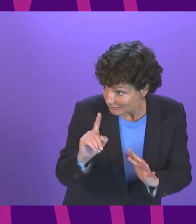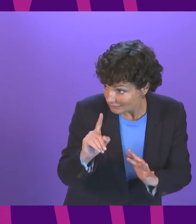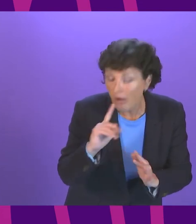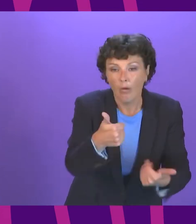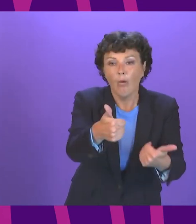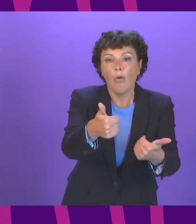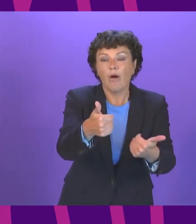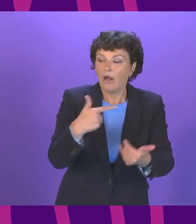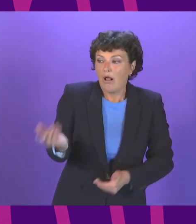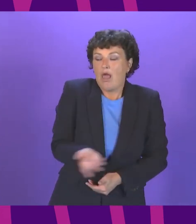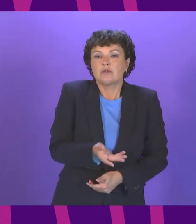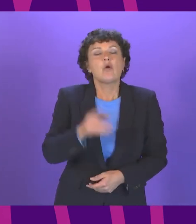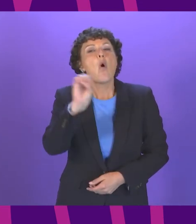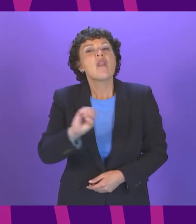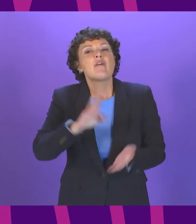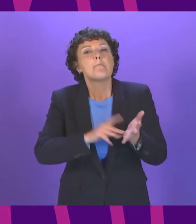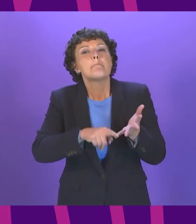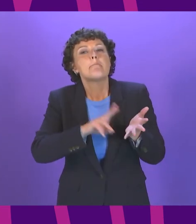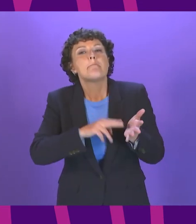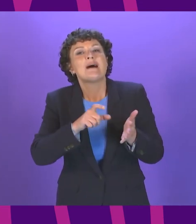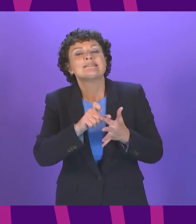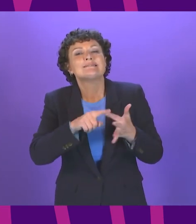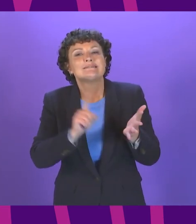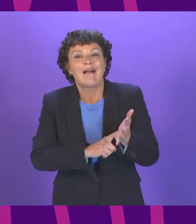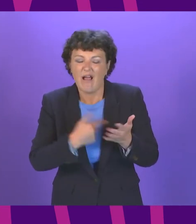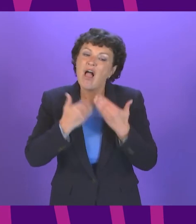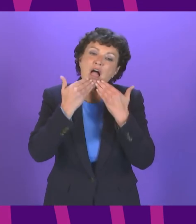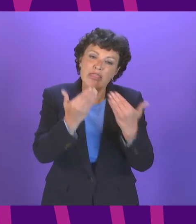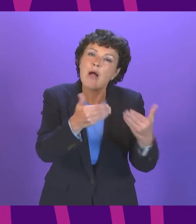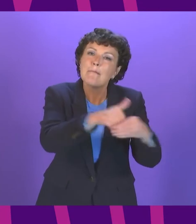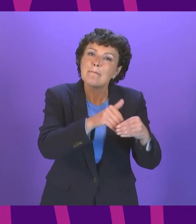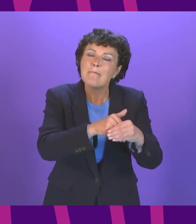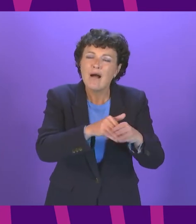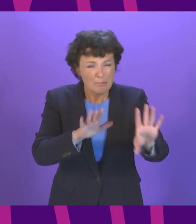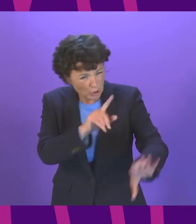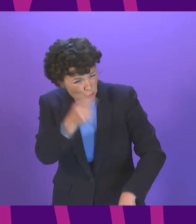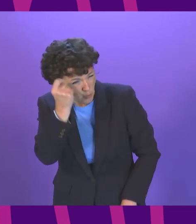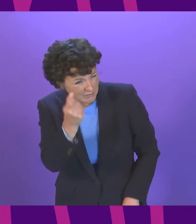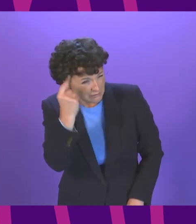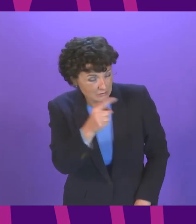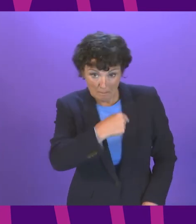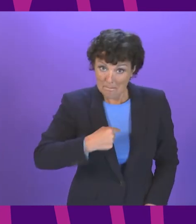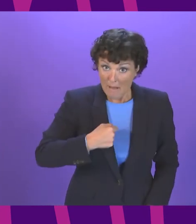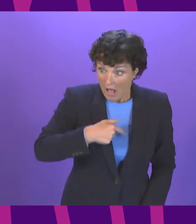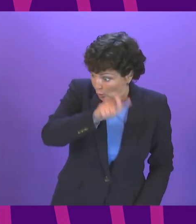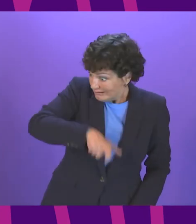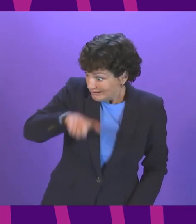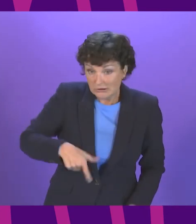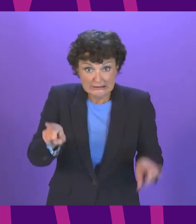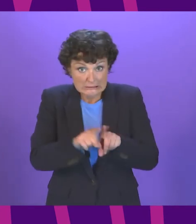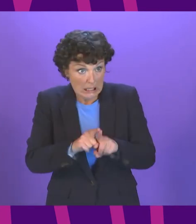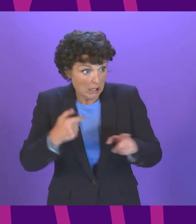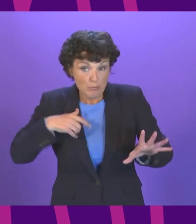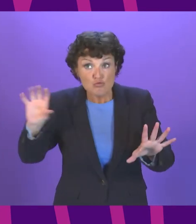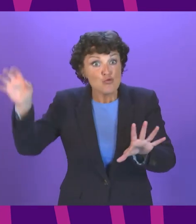excellent I'll take Mr Mundell Oliver Mundell I thank the member for giving away but does he understand that my constituents and many across rural